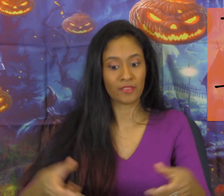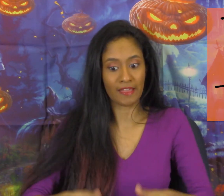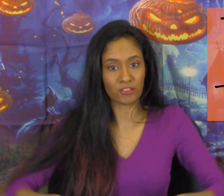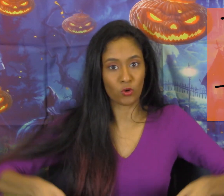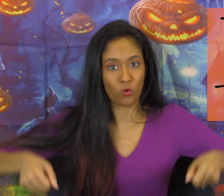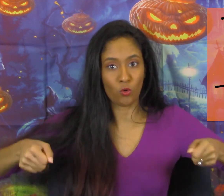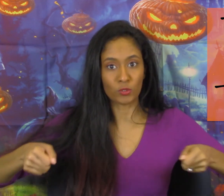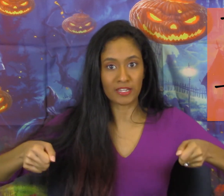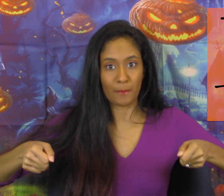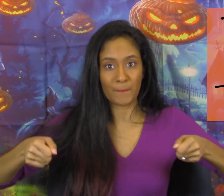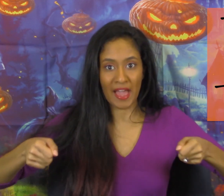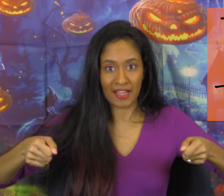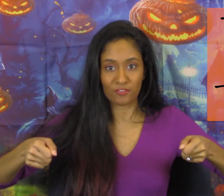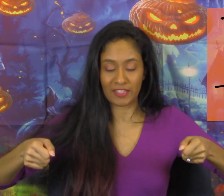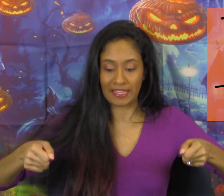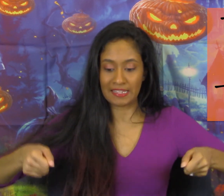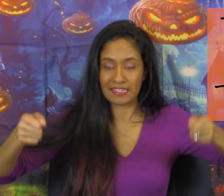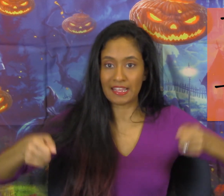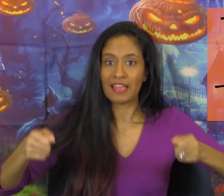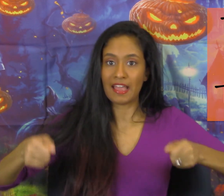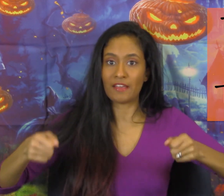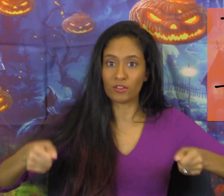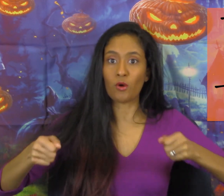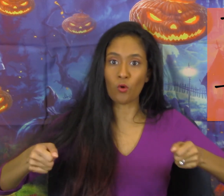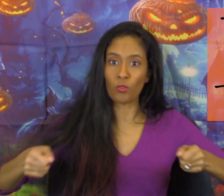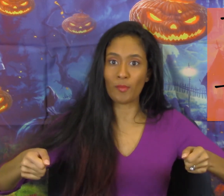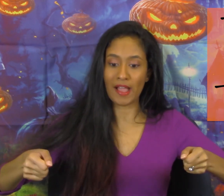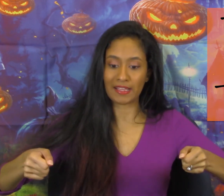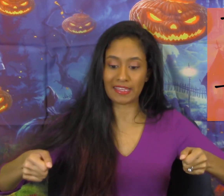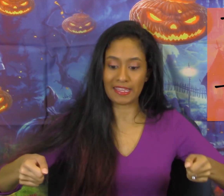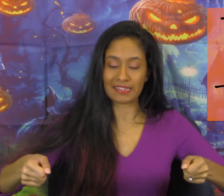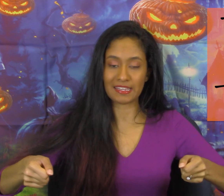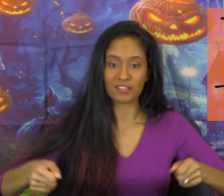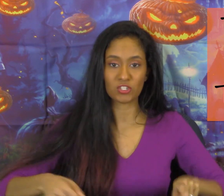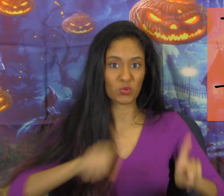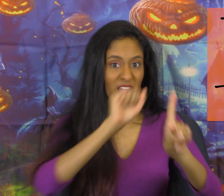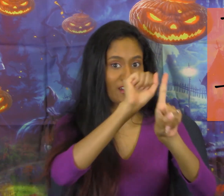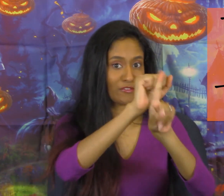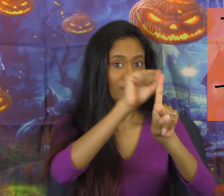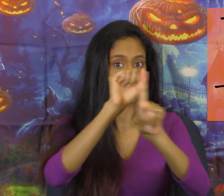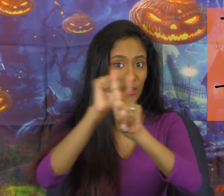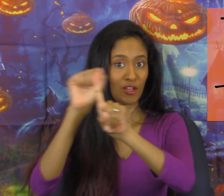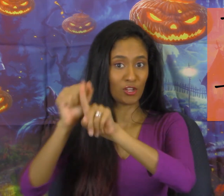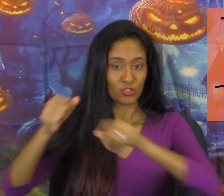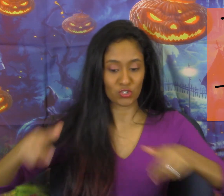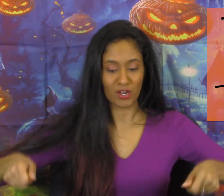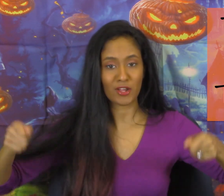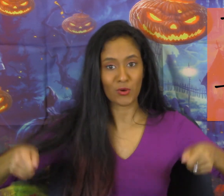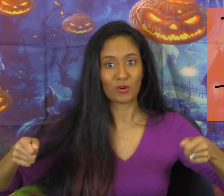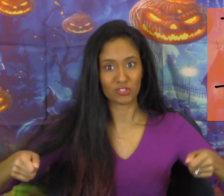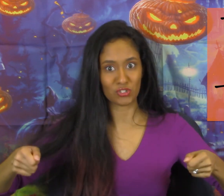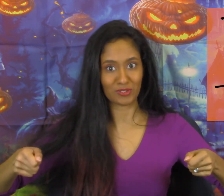like they're holding a bag of candy and they'll hold a bag of candy so we have Trick or treat